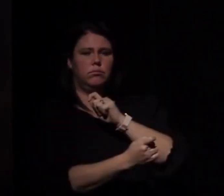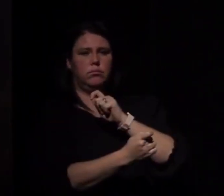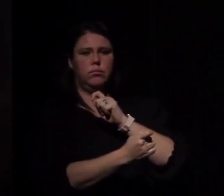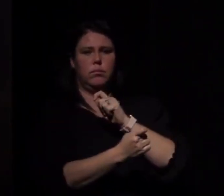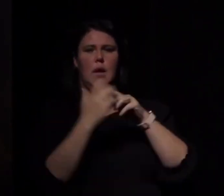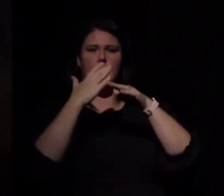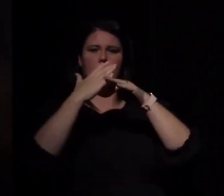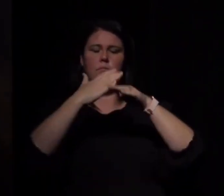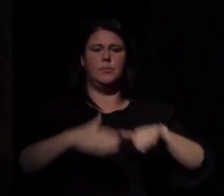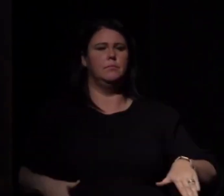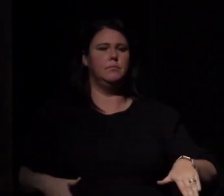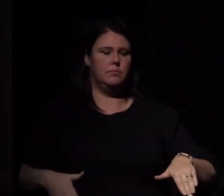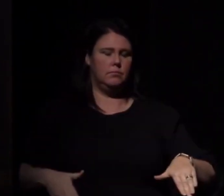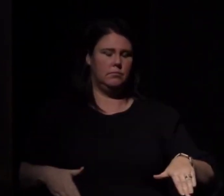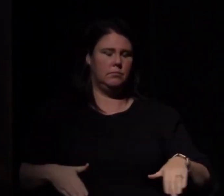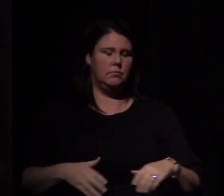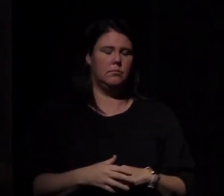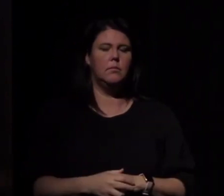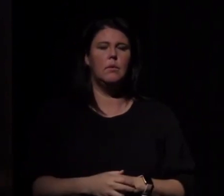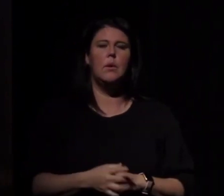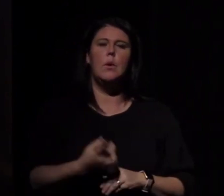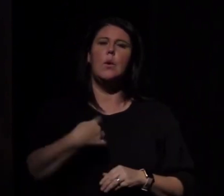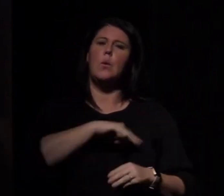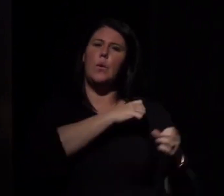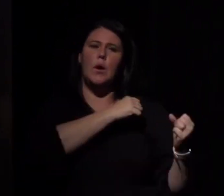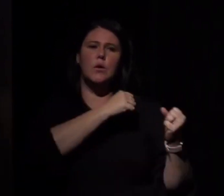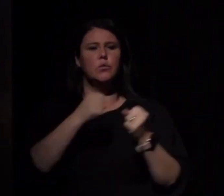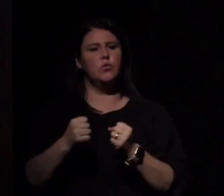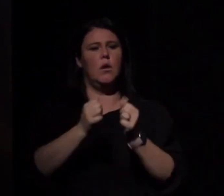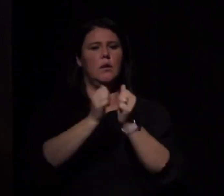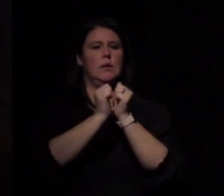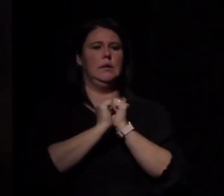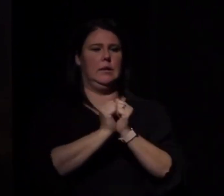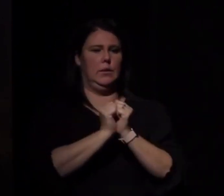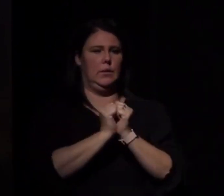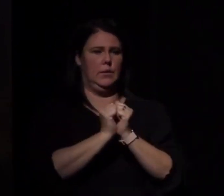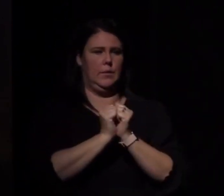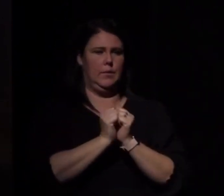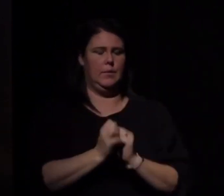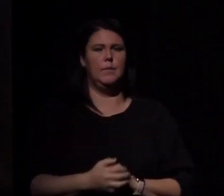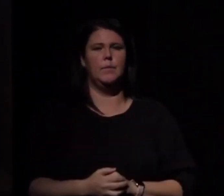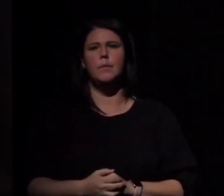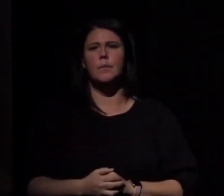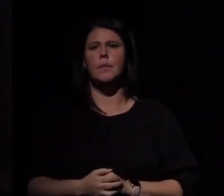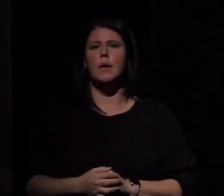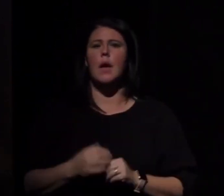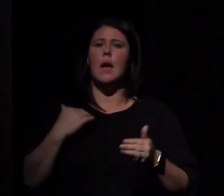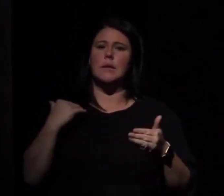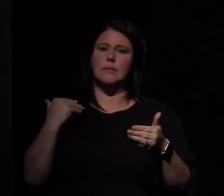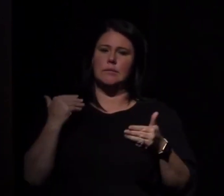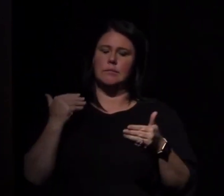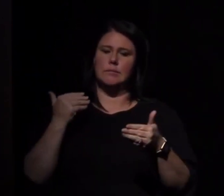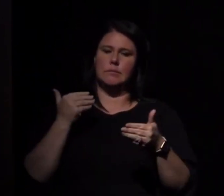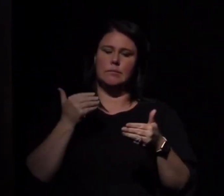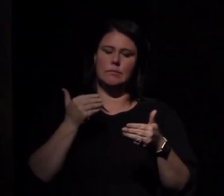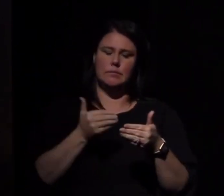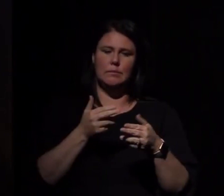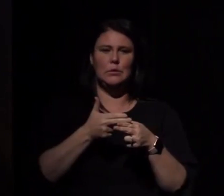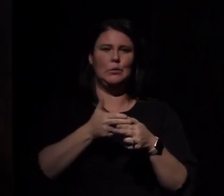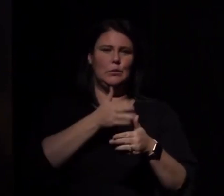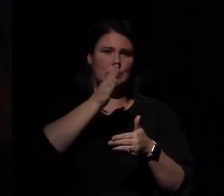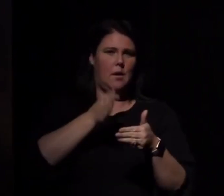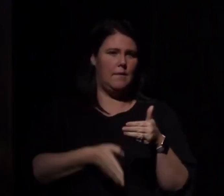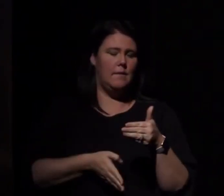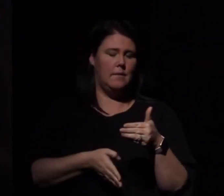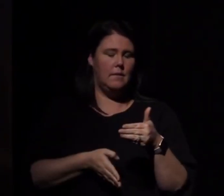barriers that inhibit our growth because we are stronger together. As we approach the end of our Youth Inspire Community Day